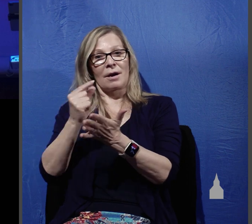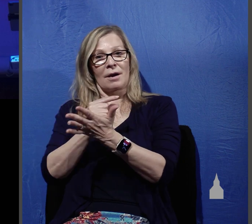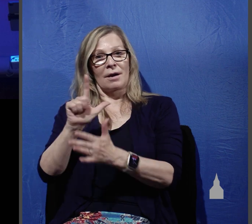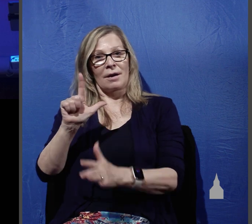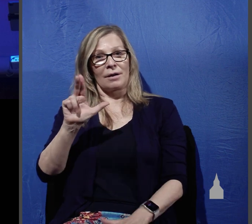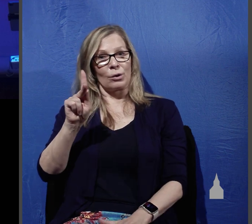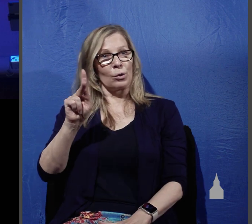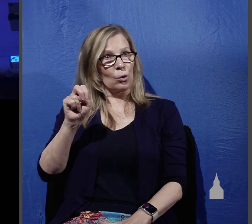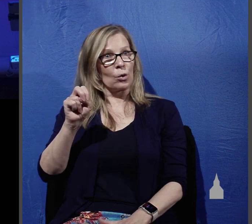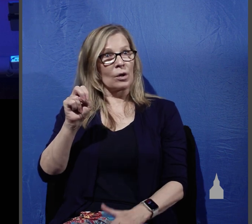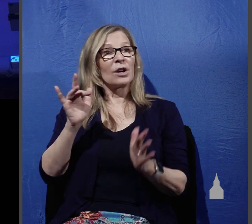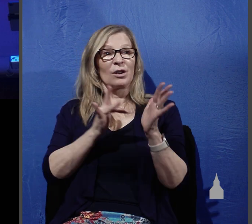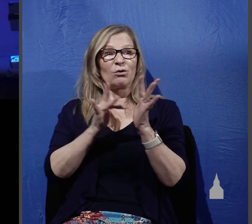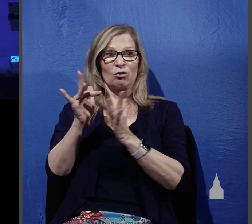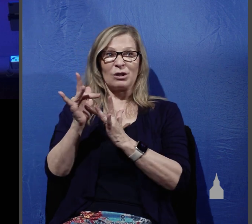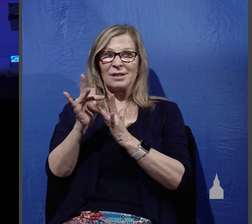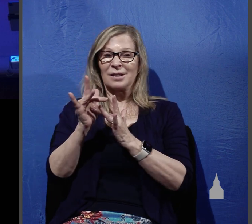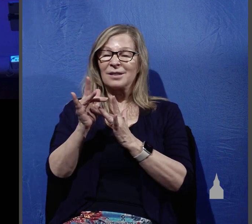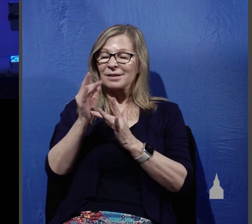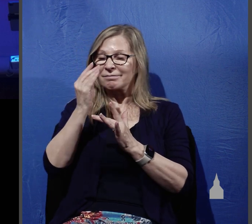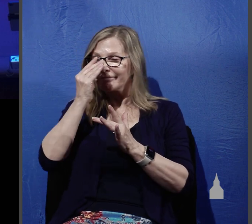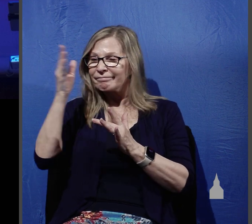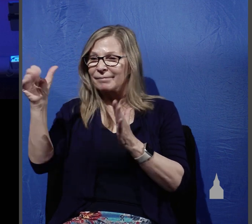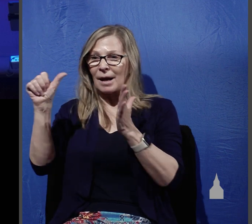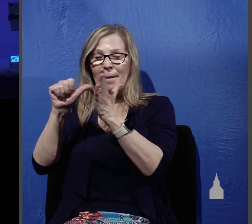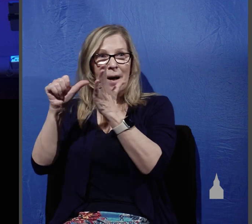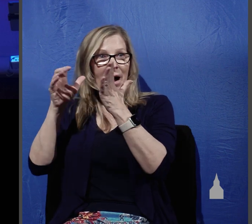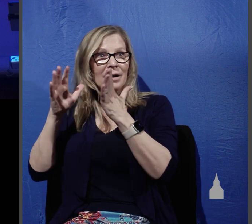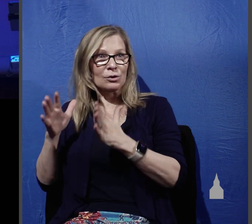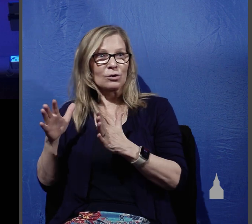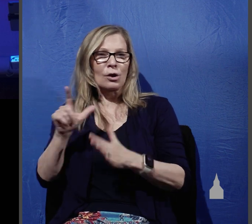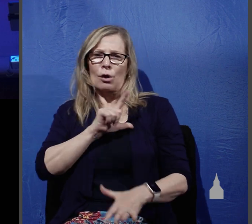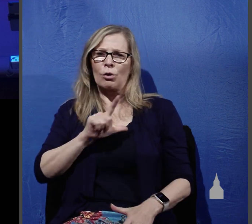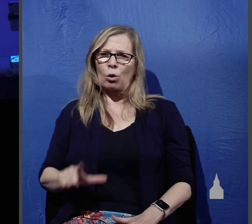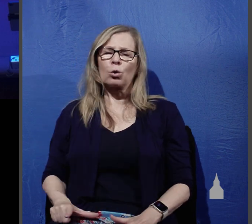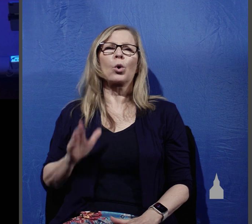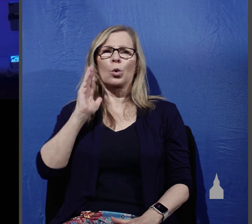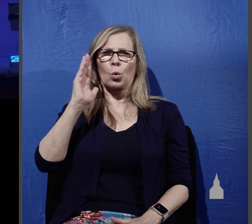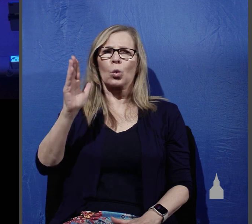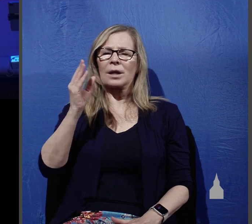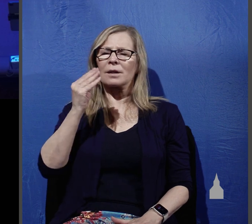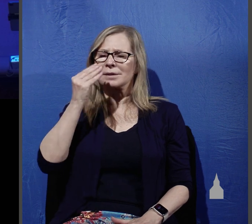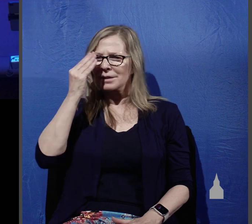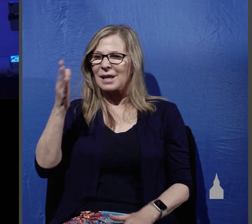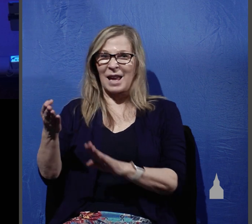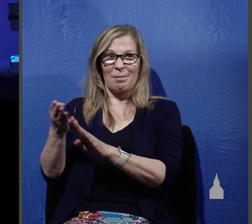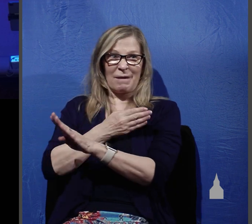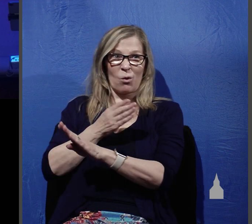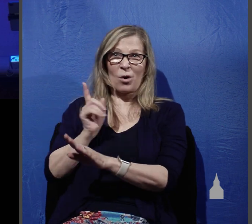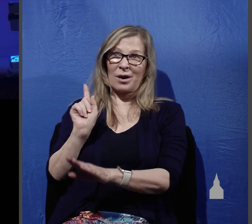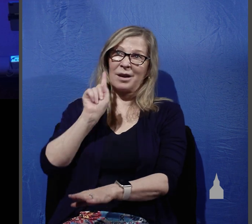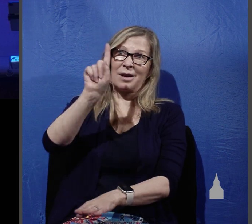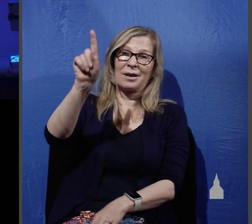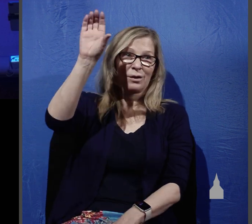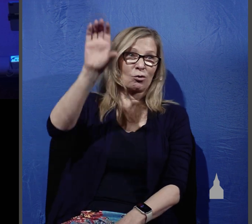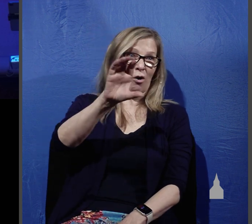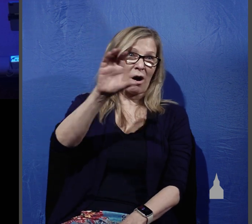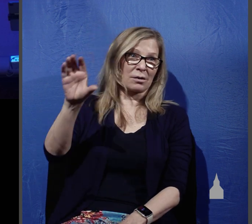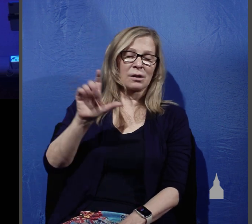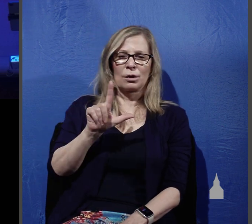Luke that Jesus said to his apostles here's what the Lord will say shortly before going to the cross Luke 22 starting